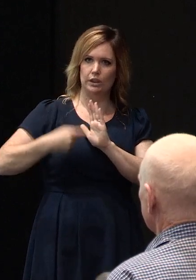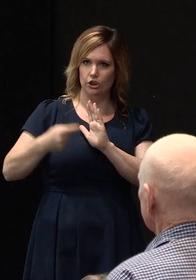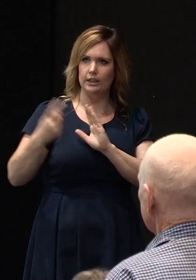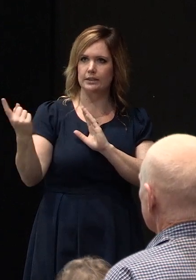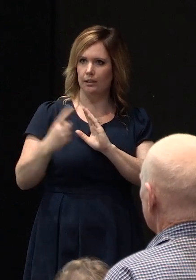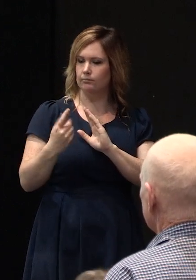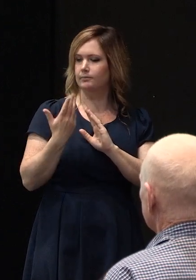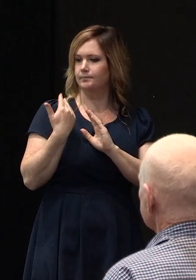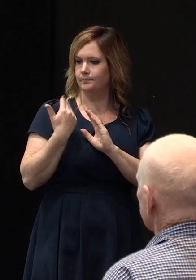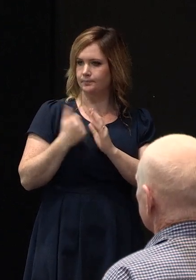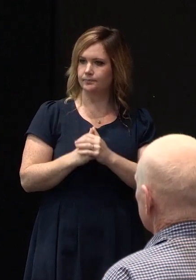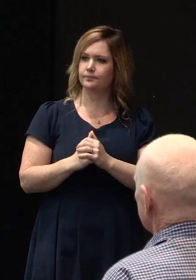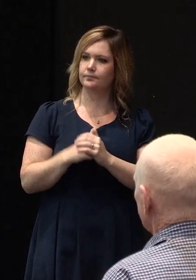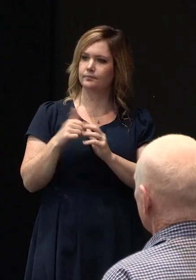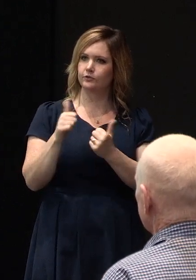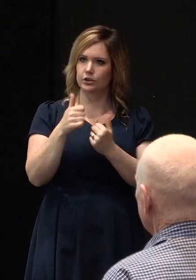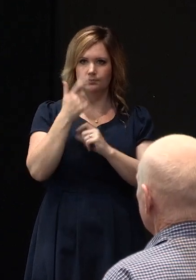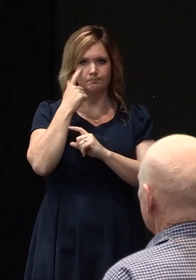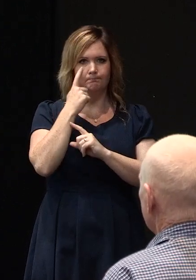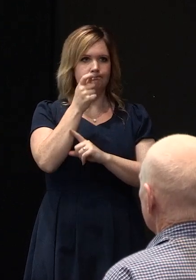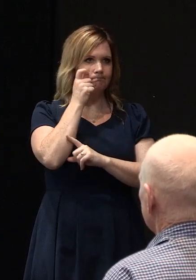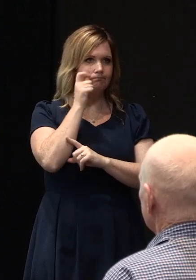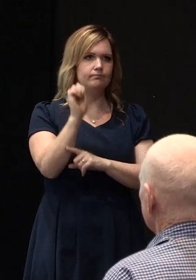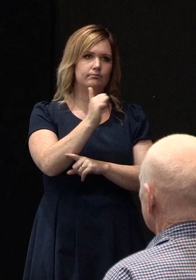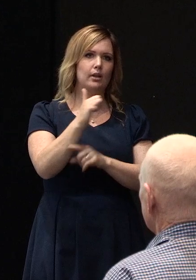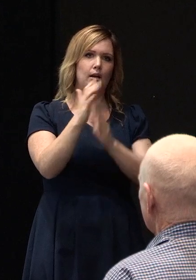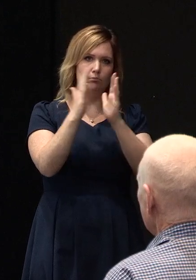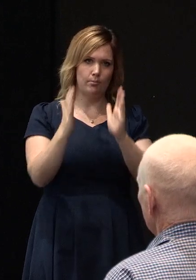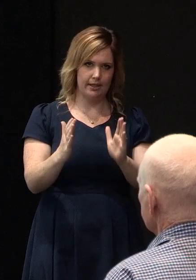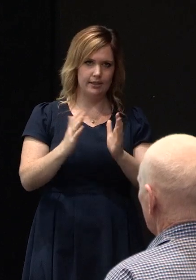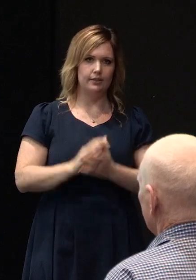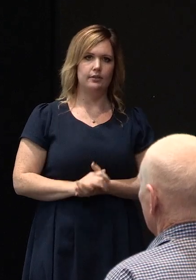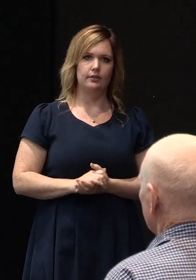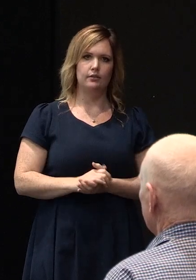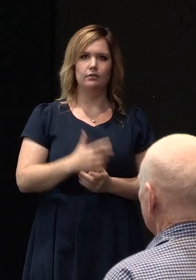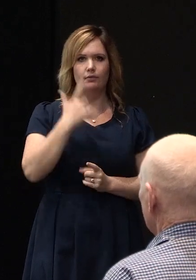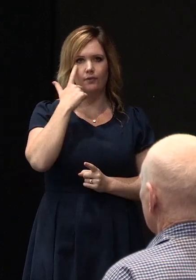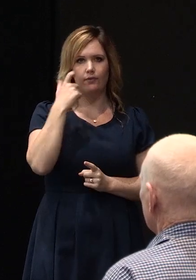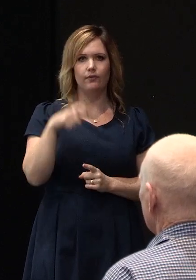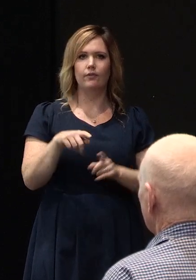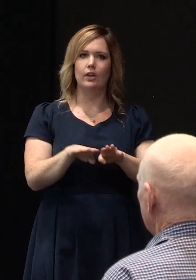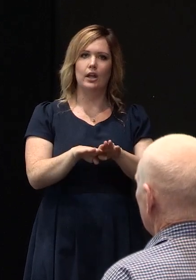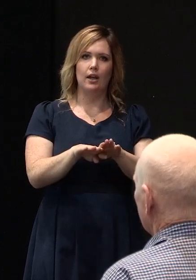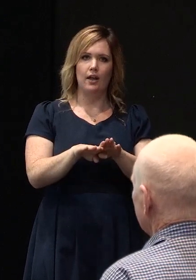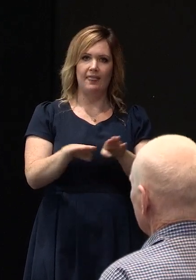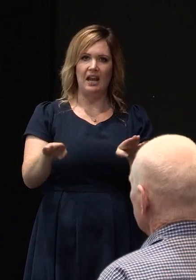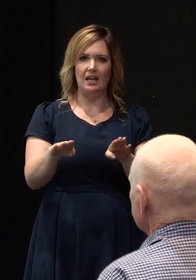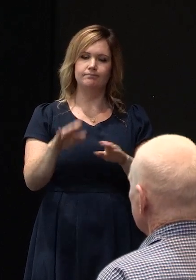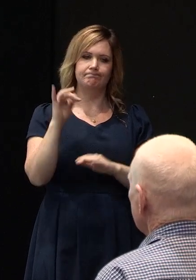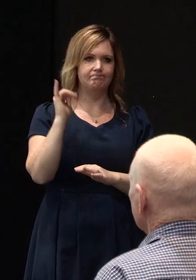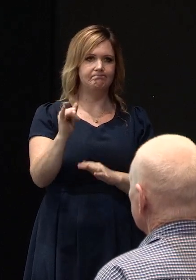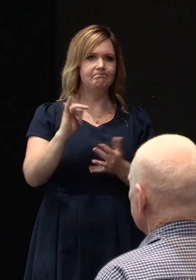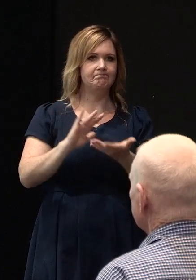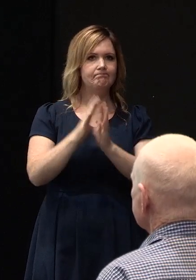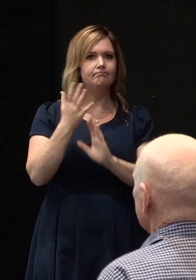recently and inspected our property and the land was primarily fairly badly damaged